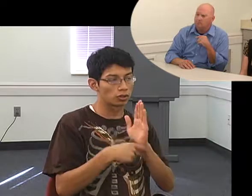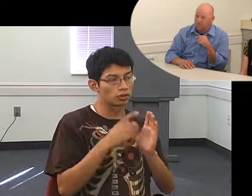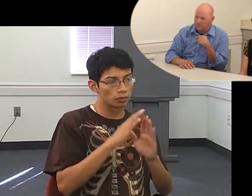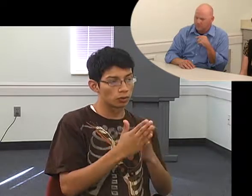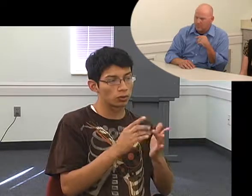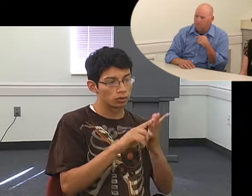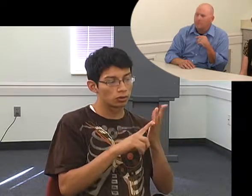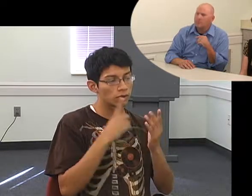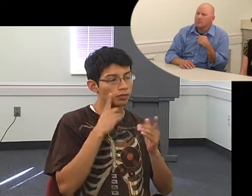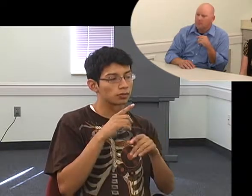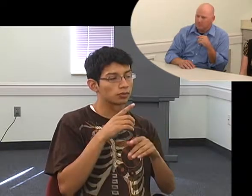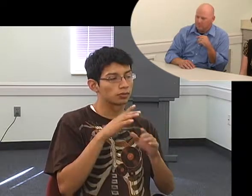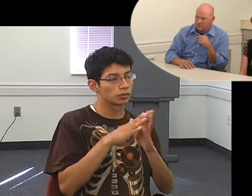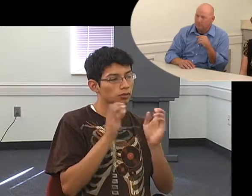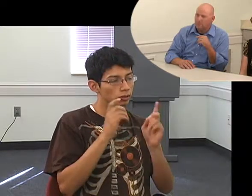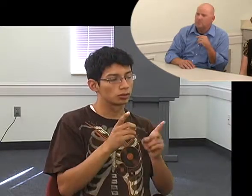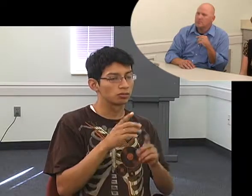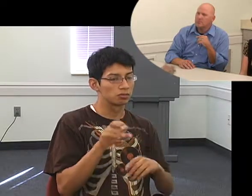Bye.